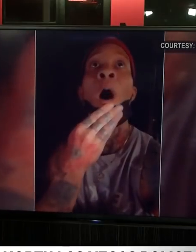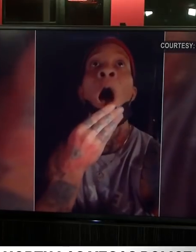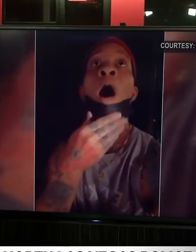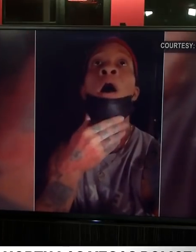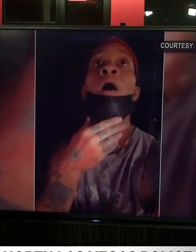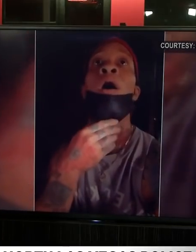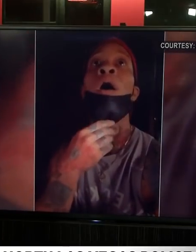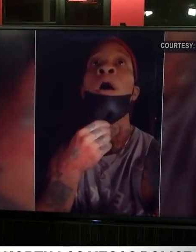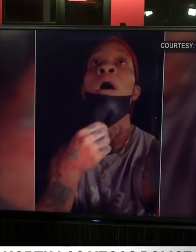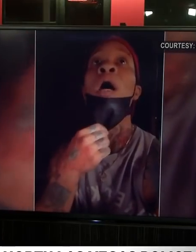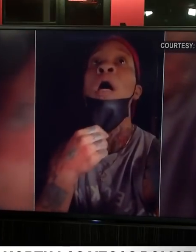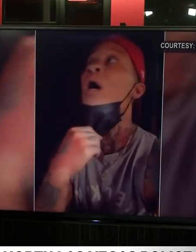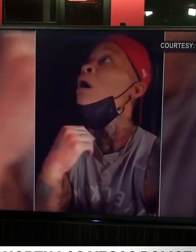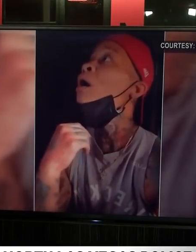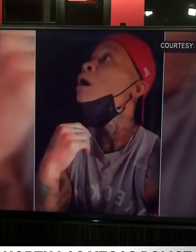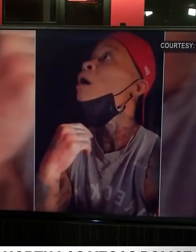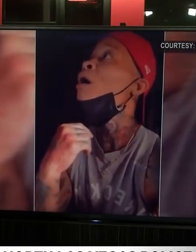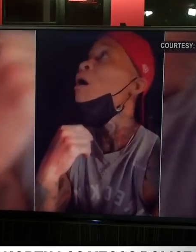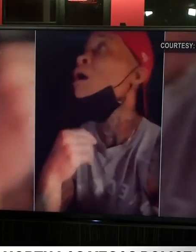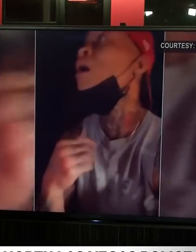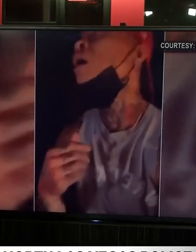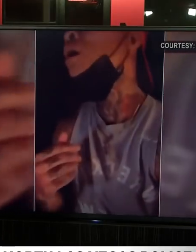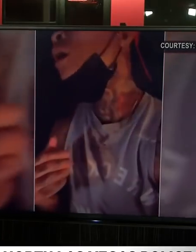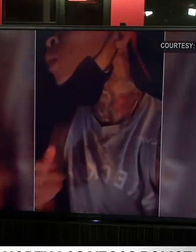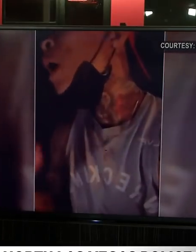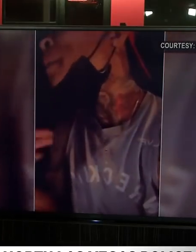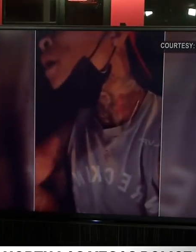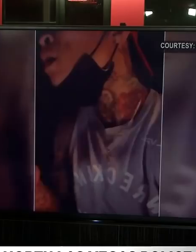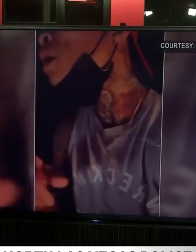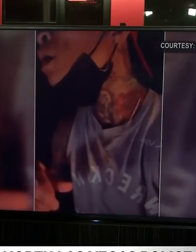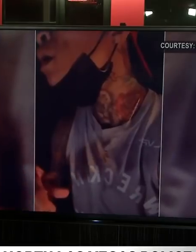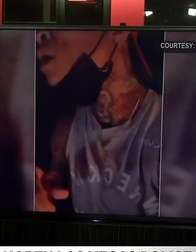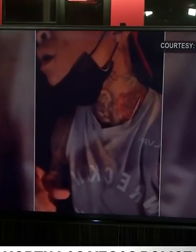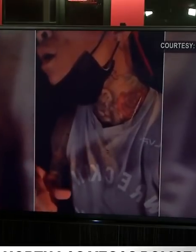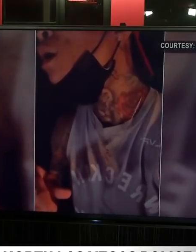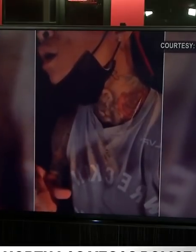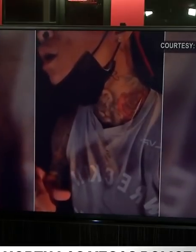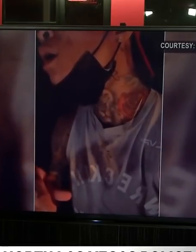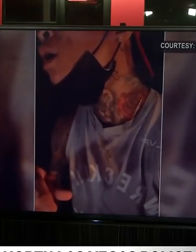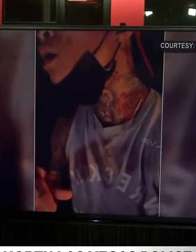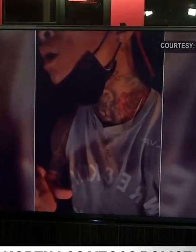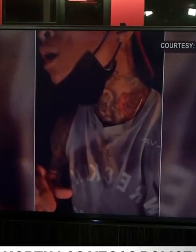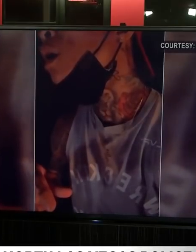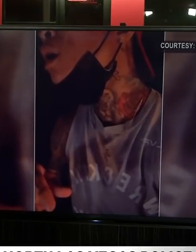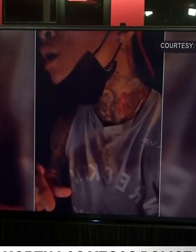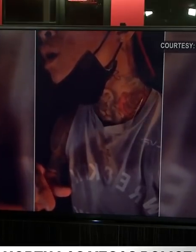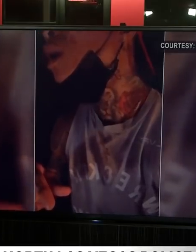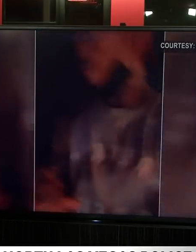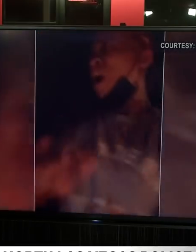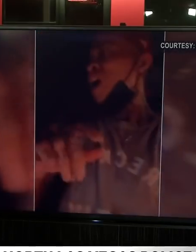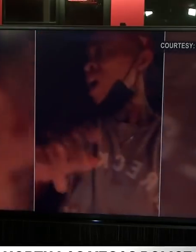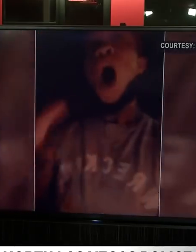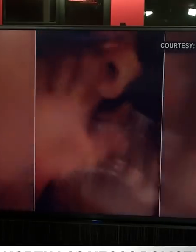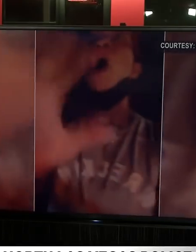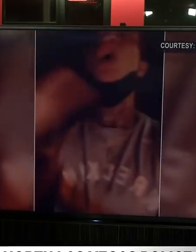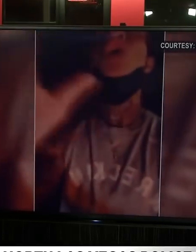about their policy when dealing with death or hard of hearing people during traffic stops or searches. They sent their entire 198